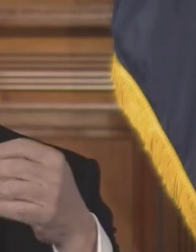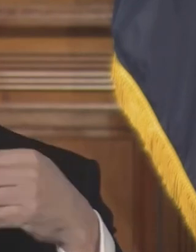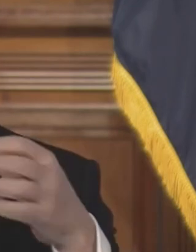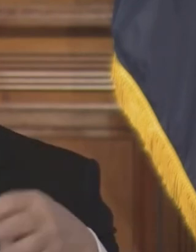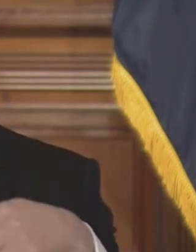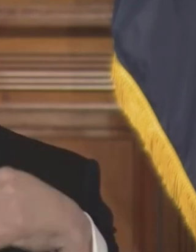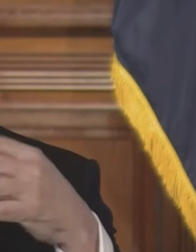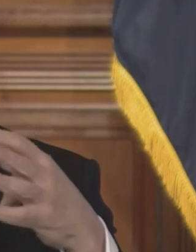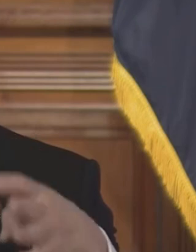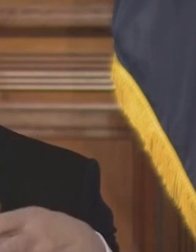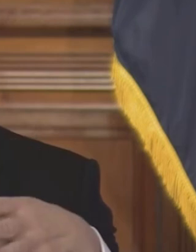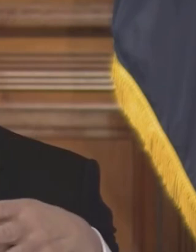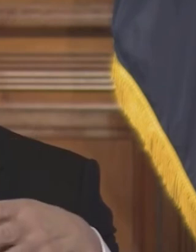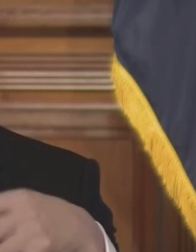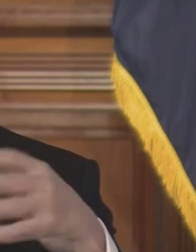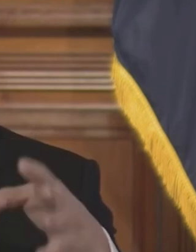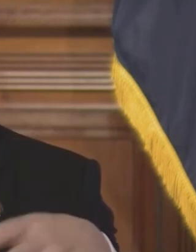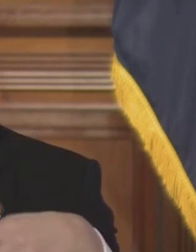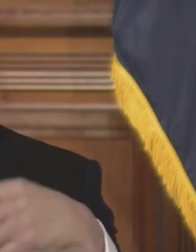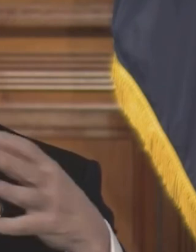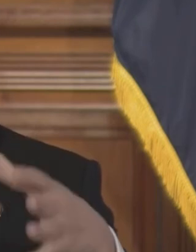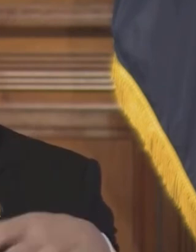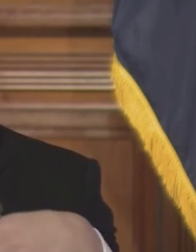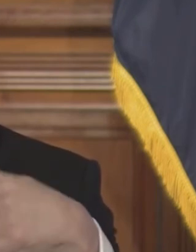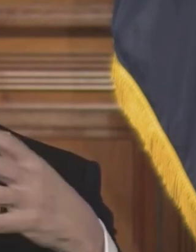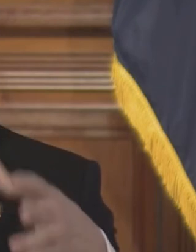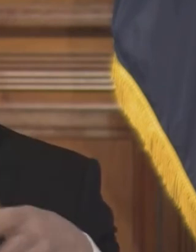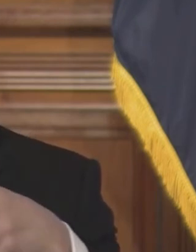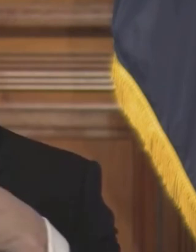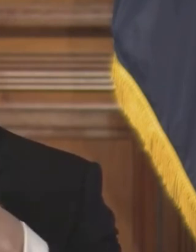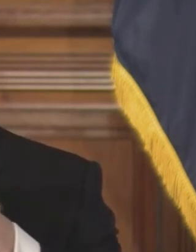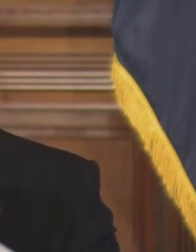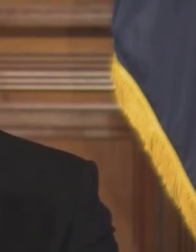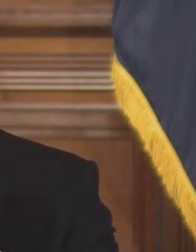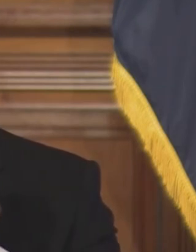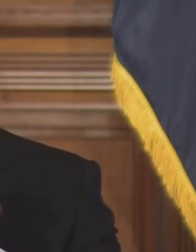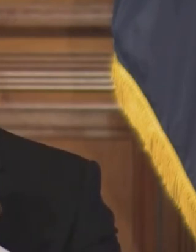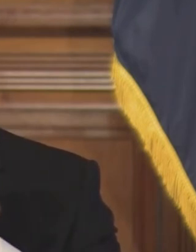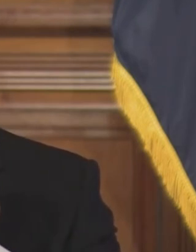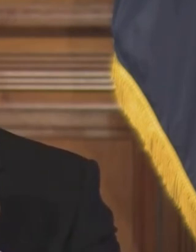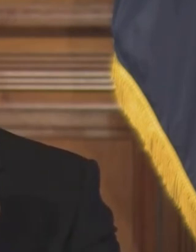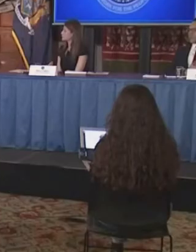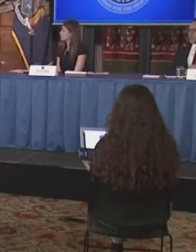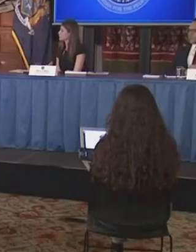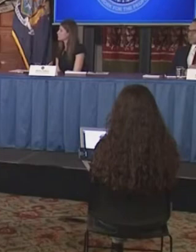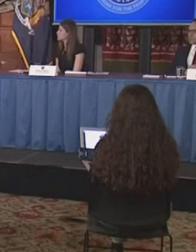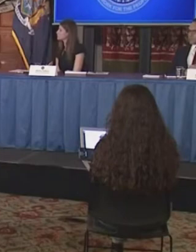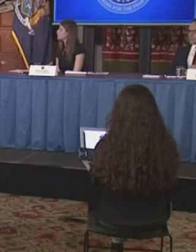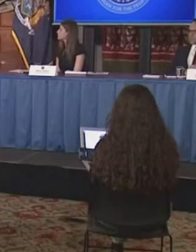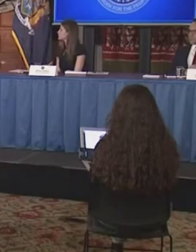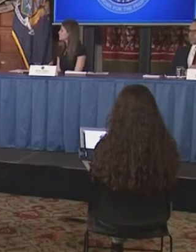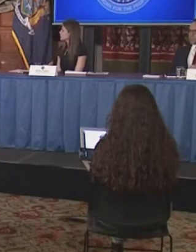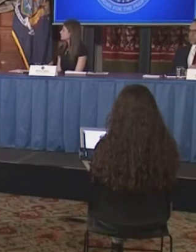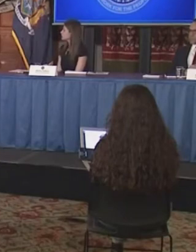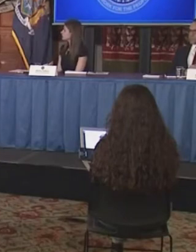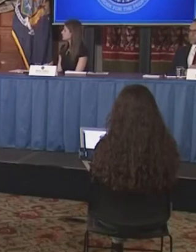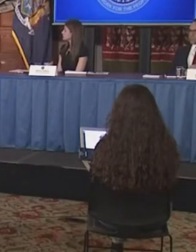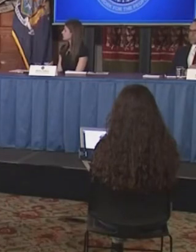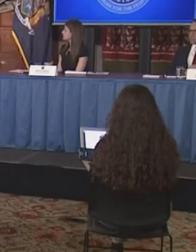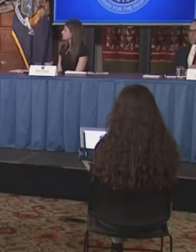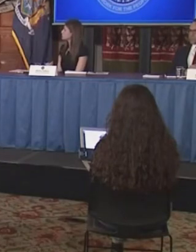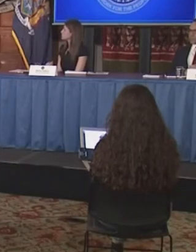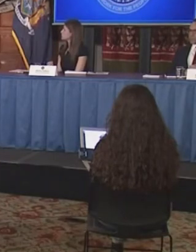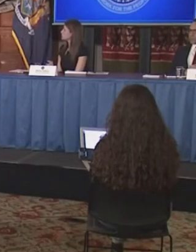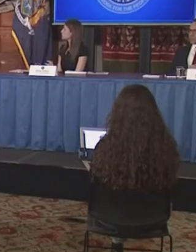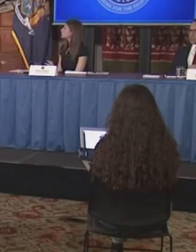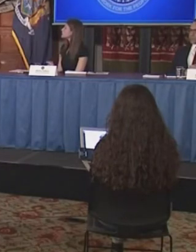with the city and the Nassau and Suffolk and Jersey and Connecticut. How much money is it? I don't